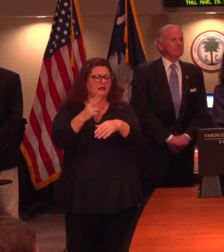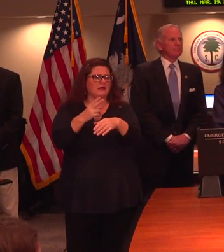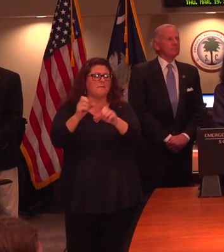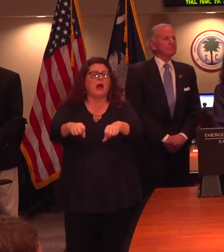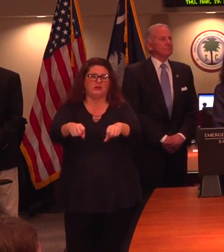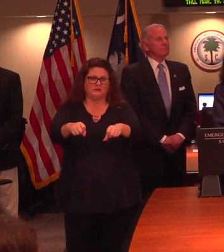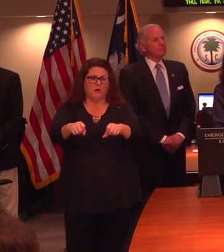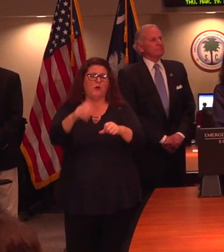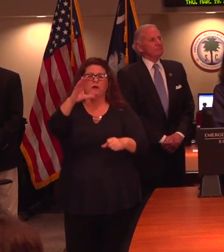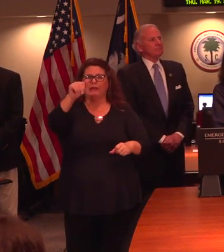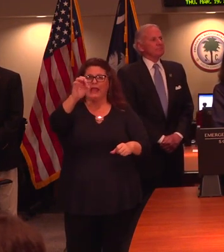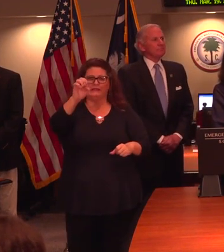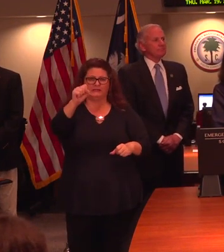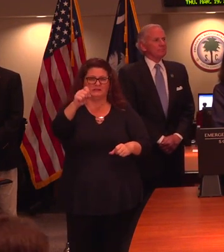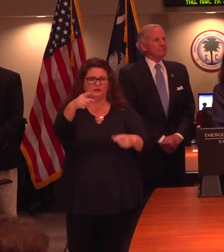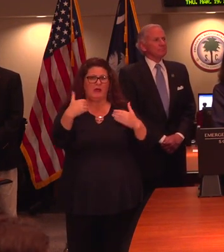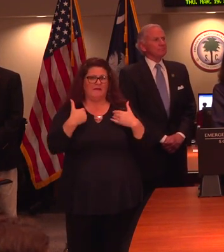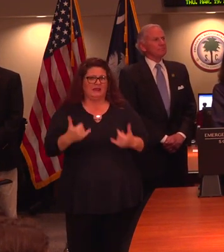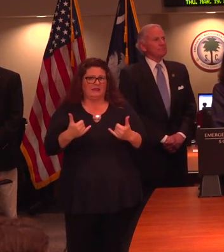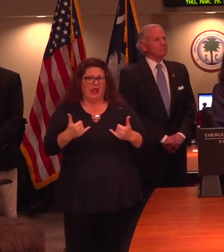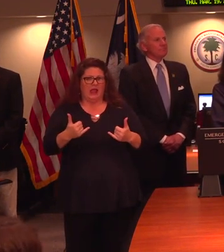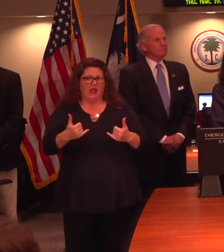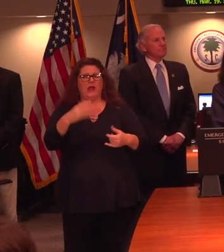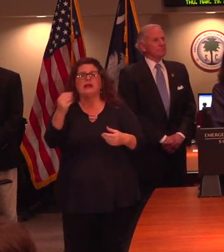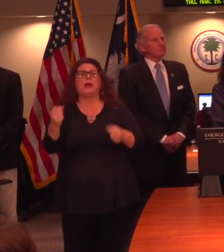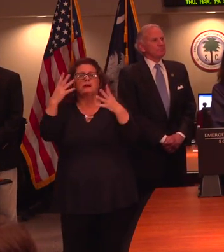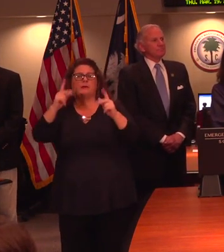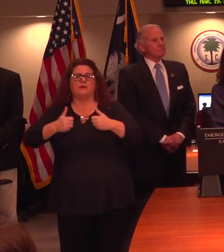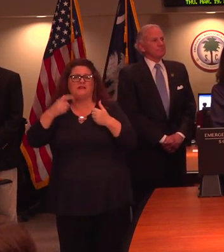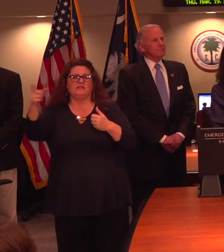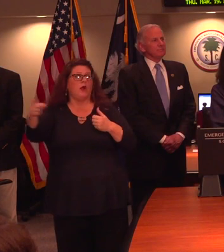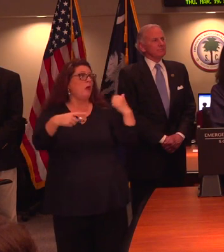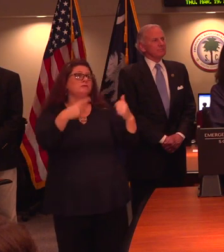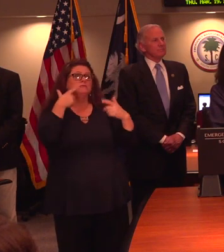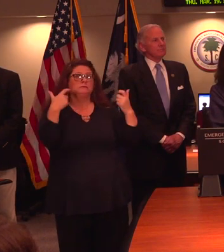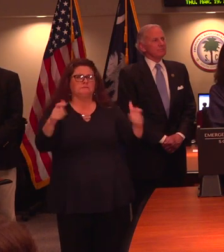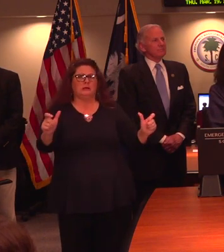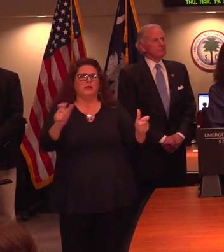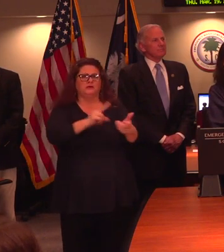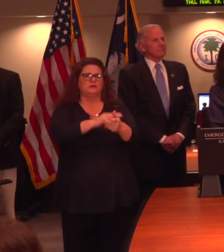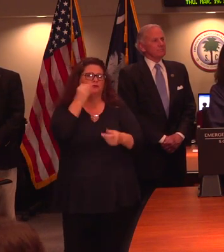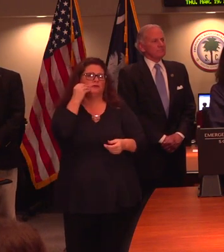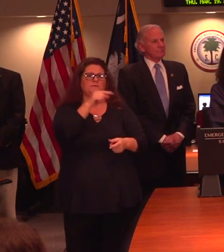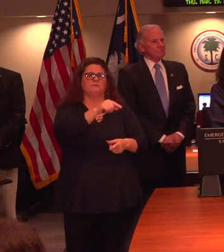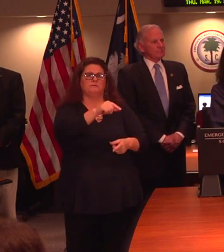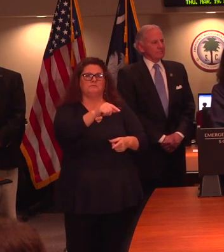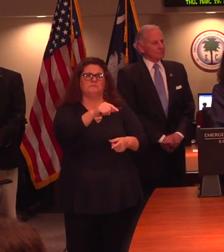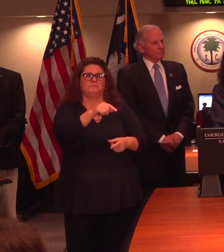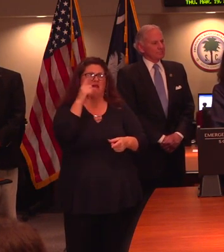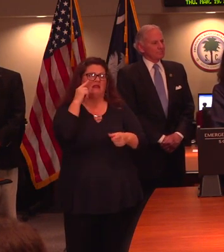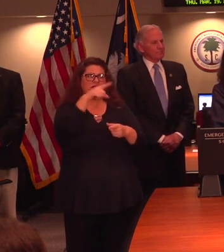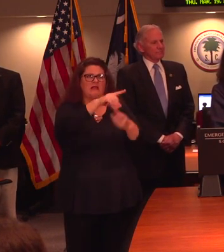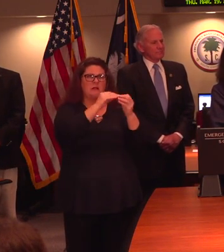facility is it? If you're able to tell us, how many people are living there? It's a very large nursing home facility. I believe it's the